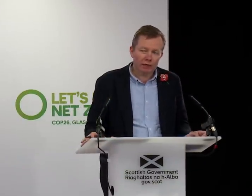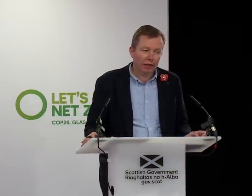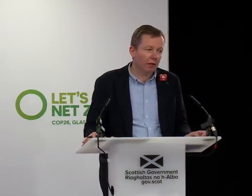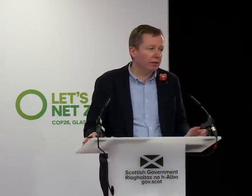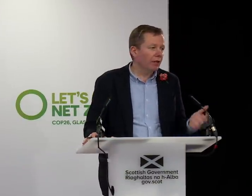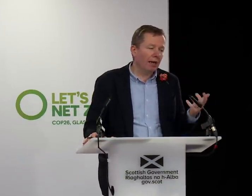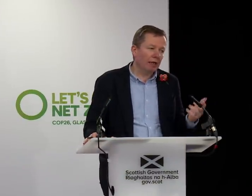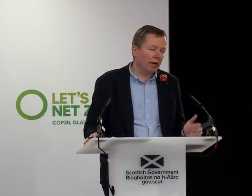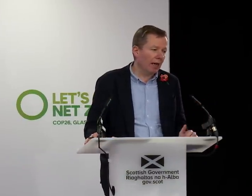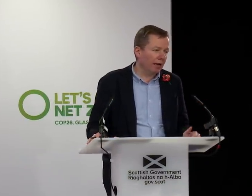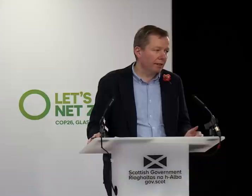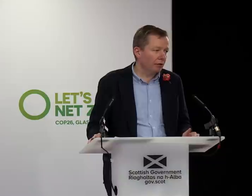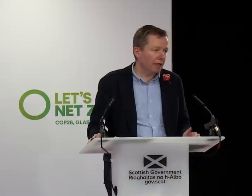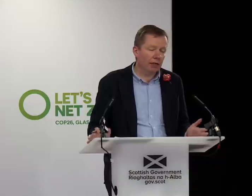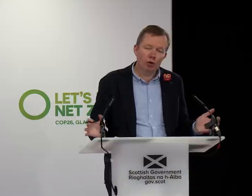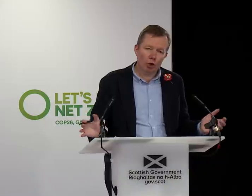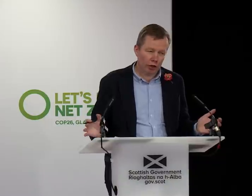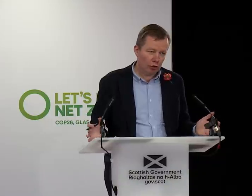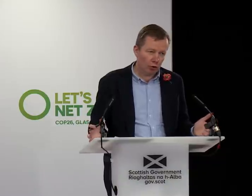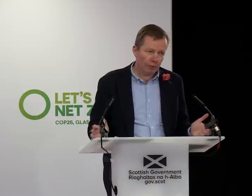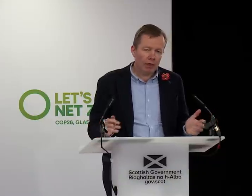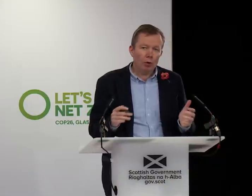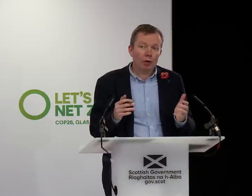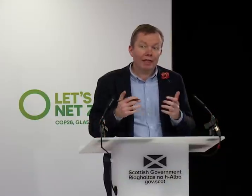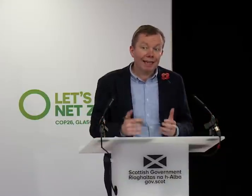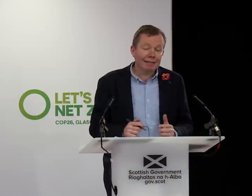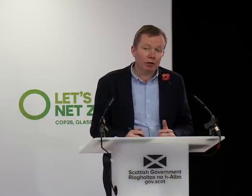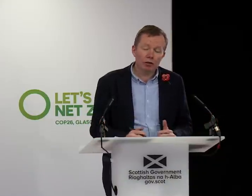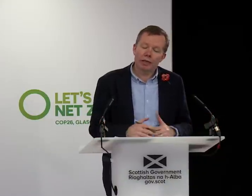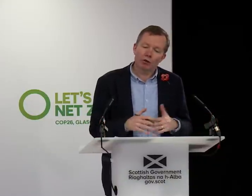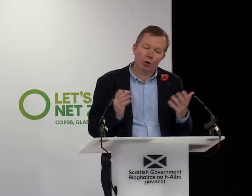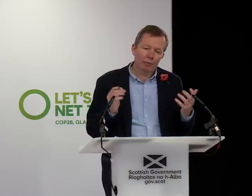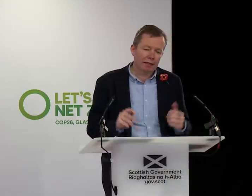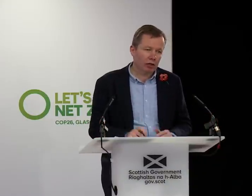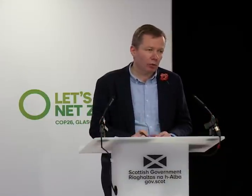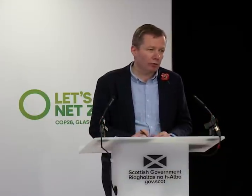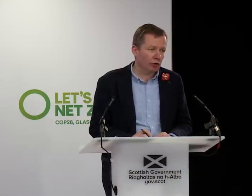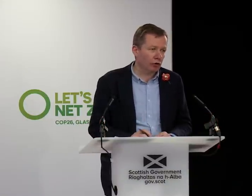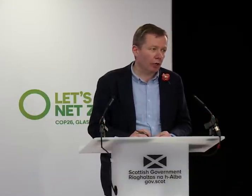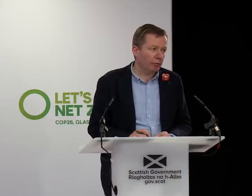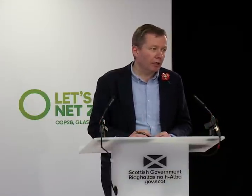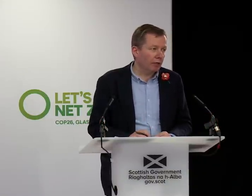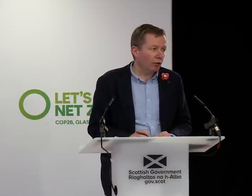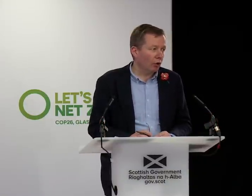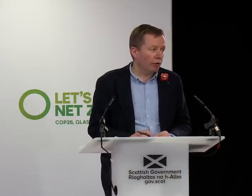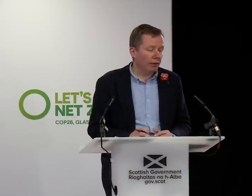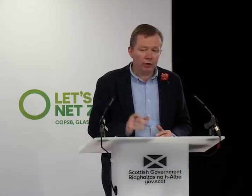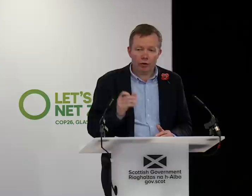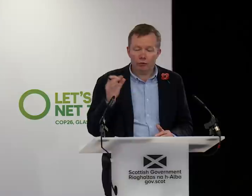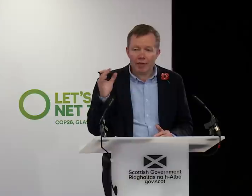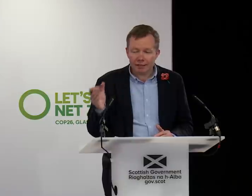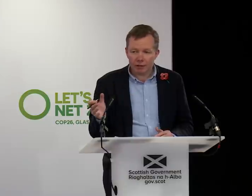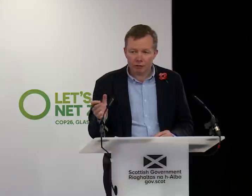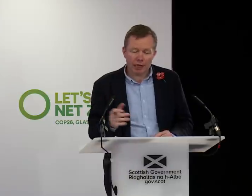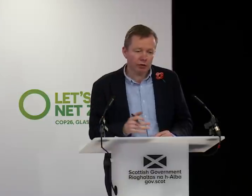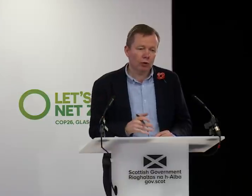southwest of England having a higher rate and nor can you. What I can tell you is all the mitigations we've just described for the